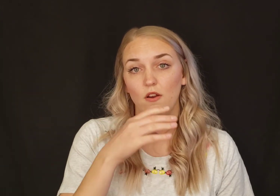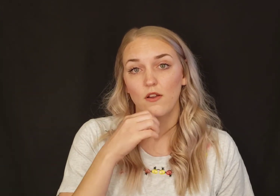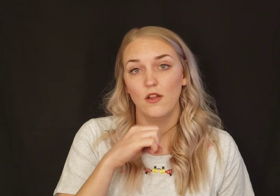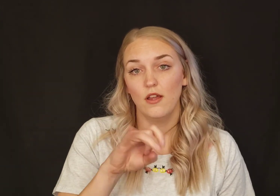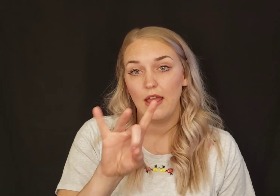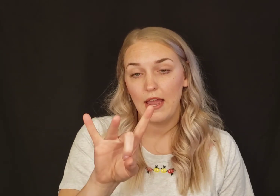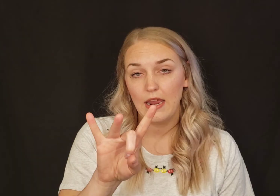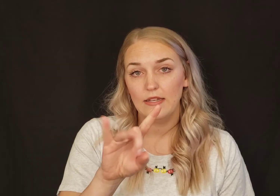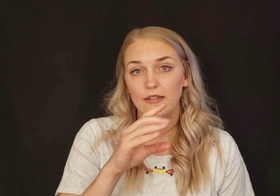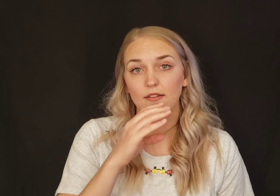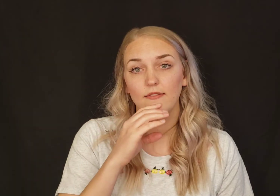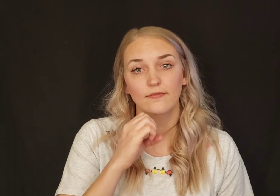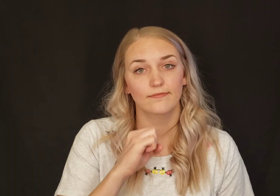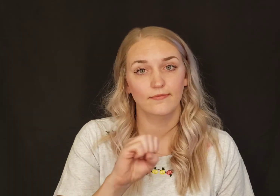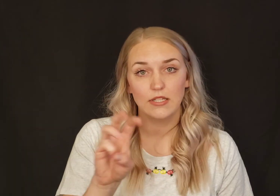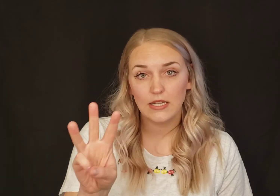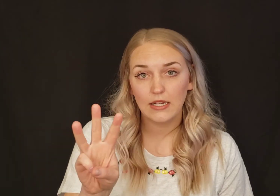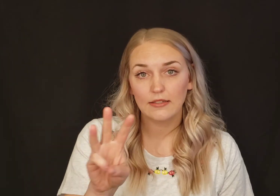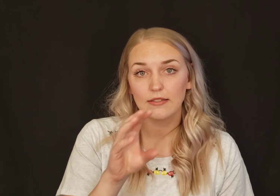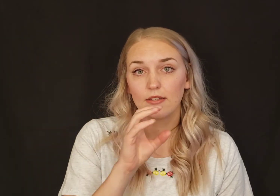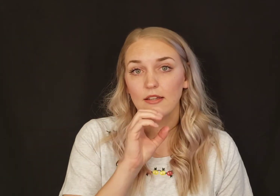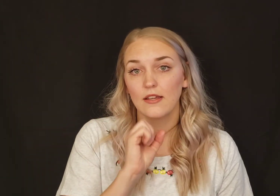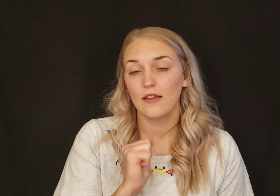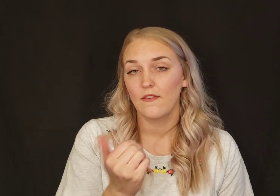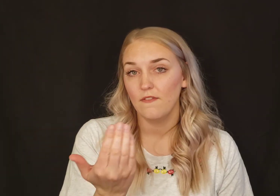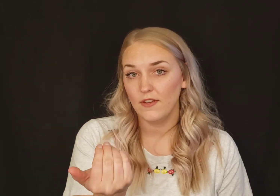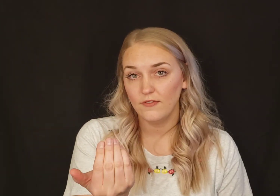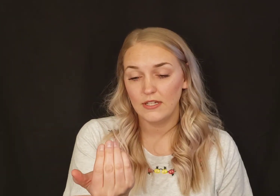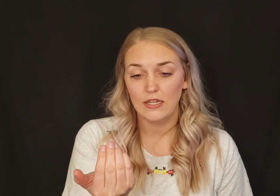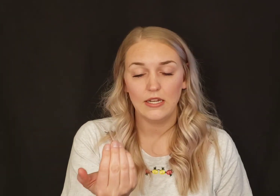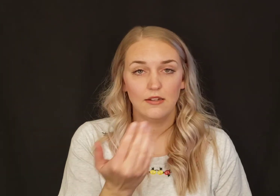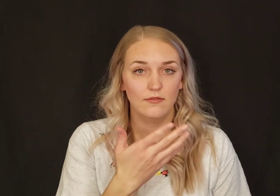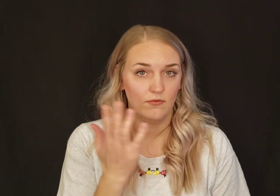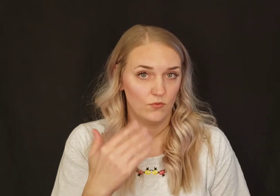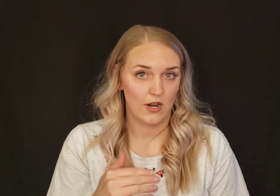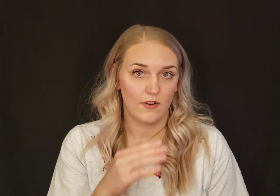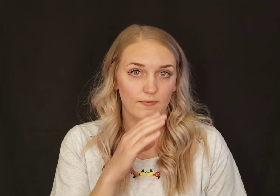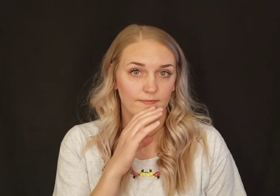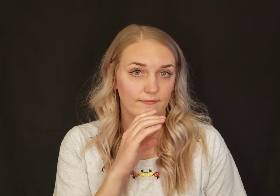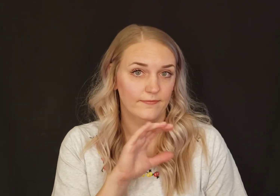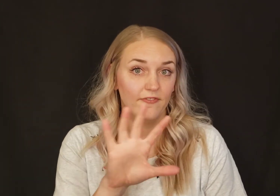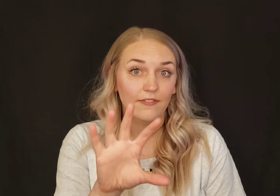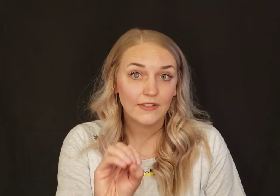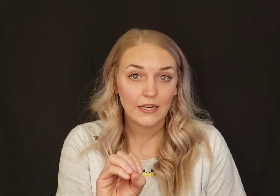are. Eight, six, fifteen, whatever, fifty.